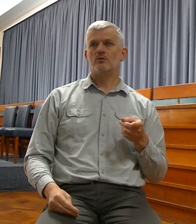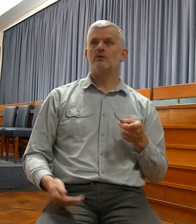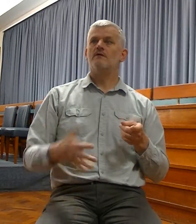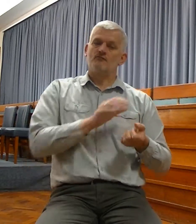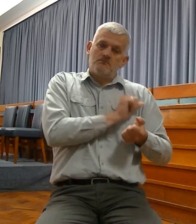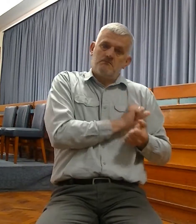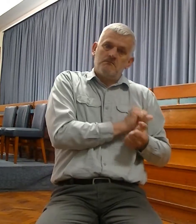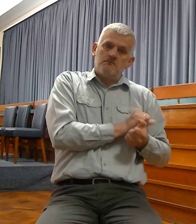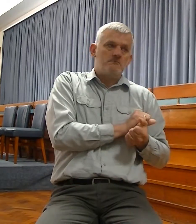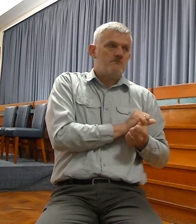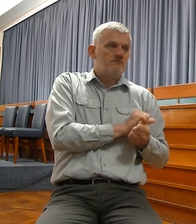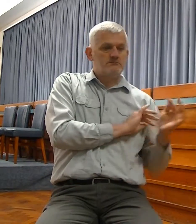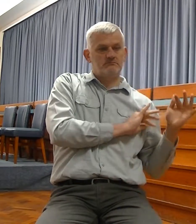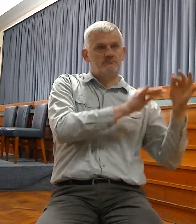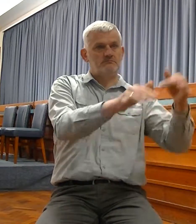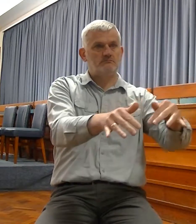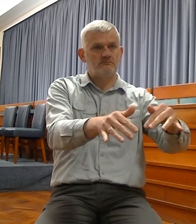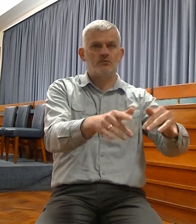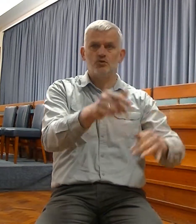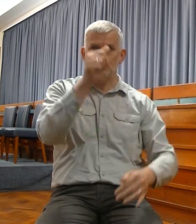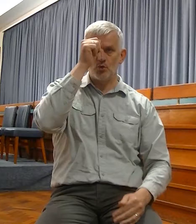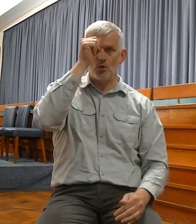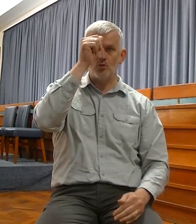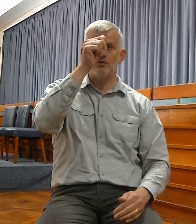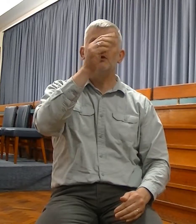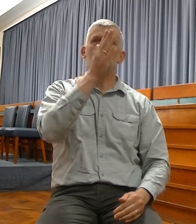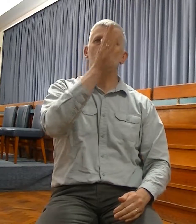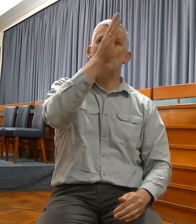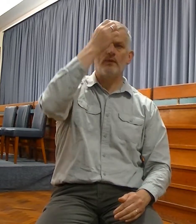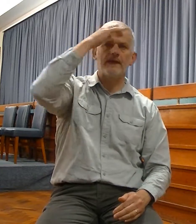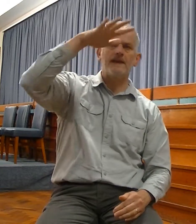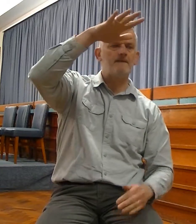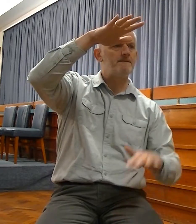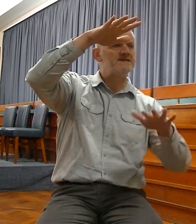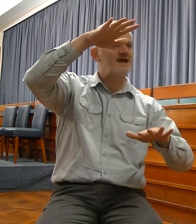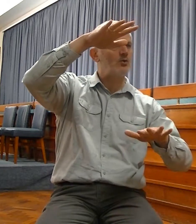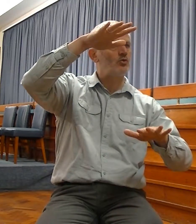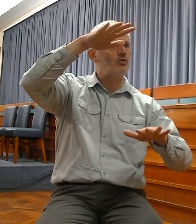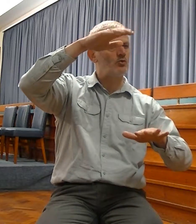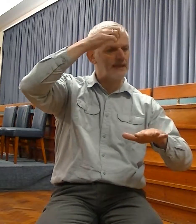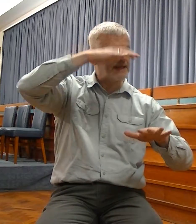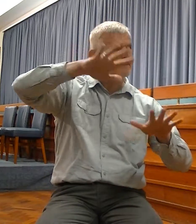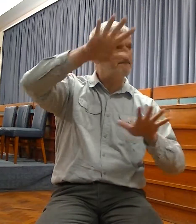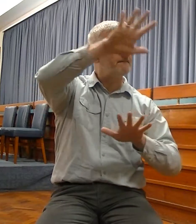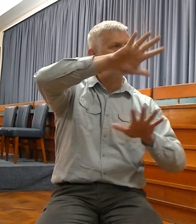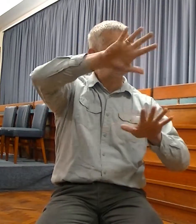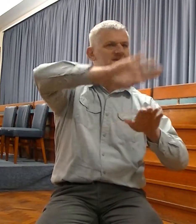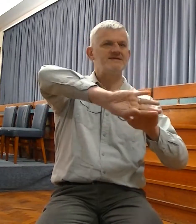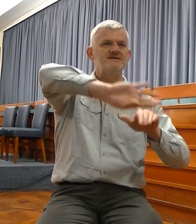The house of Israel, as a house, was never restored. The northern kingdom, remember, that had gone into